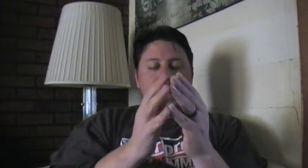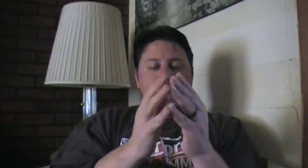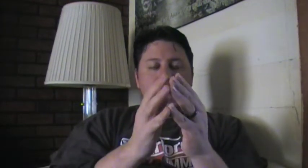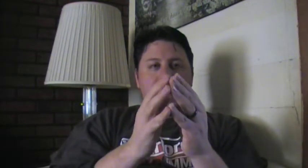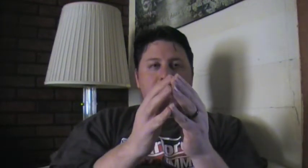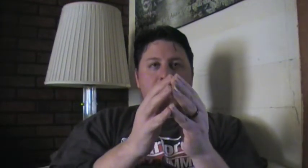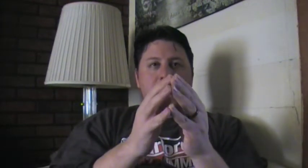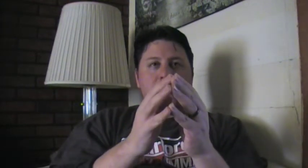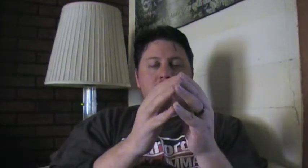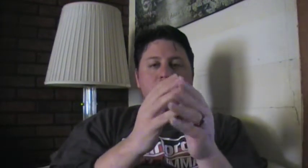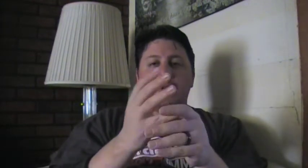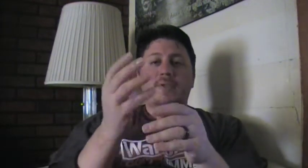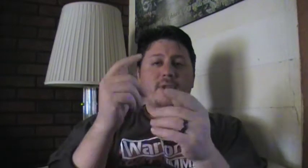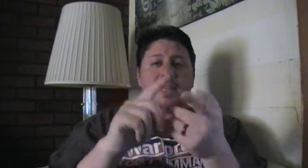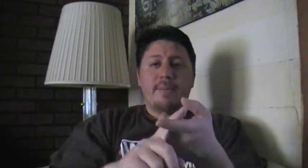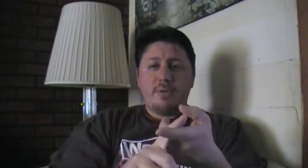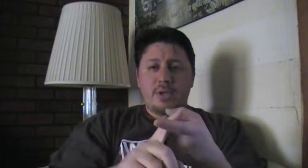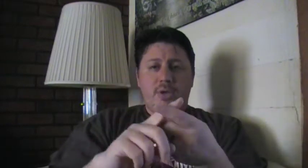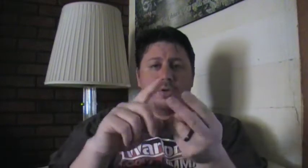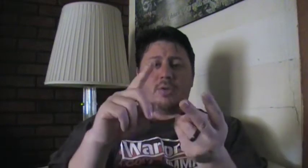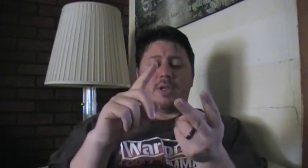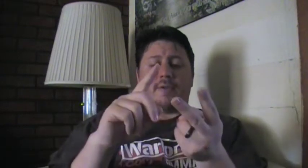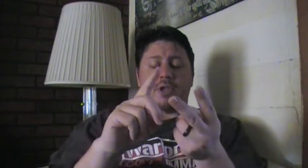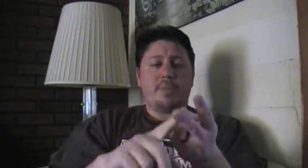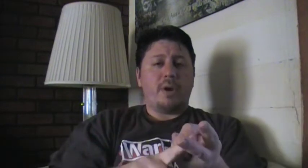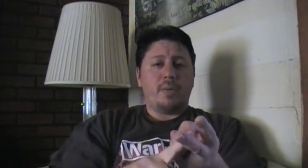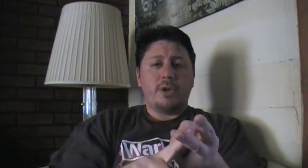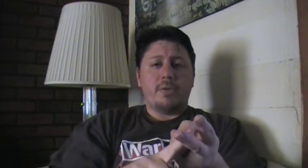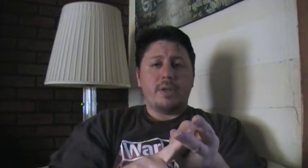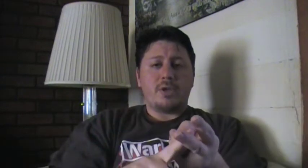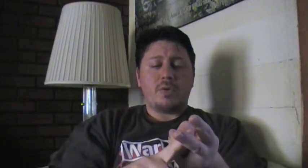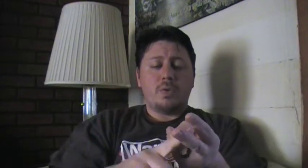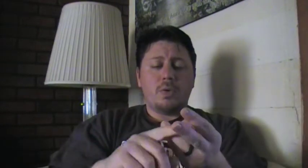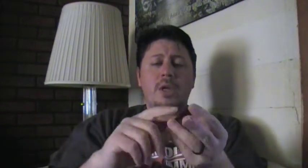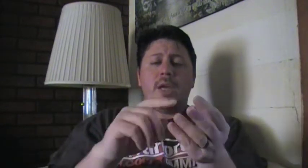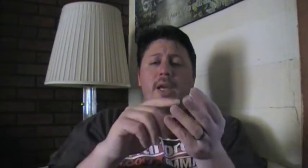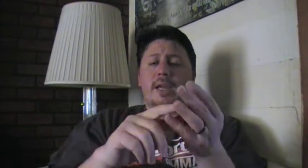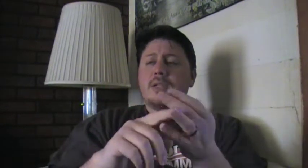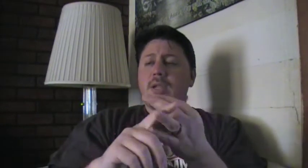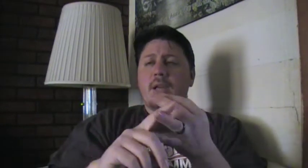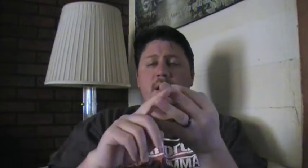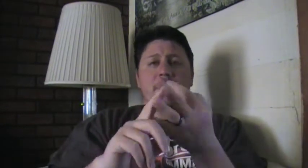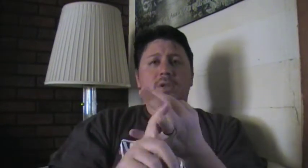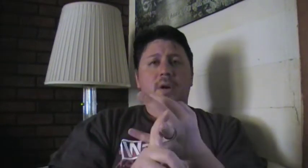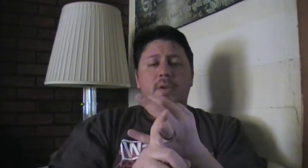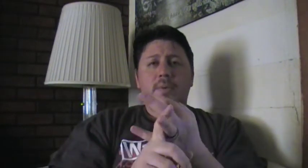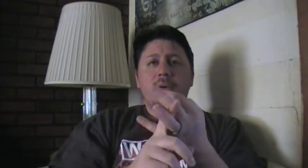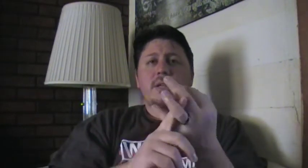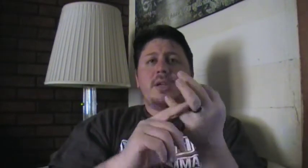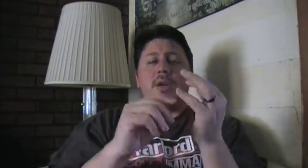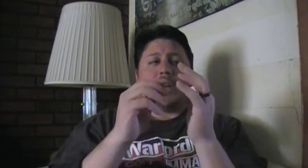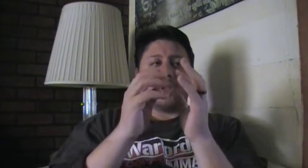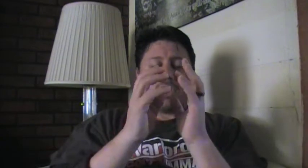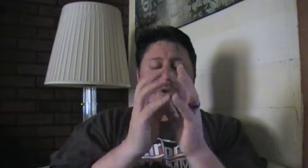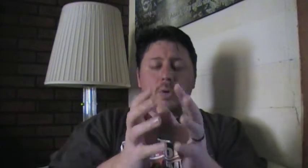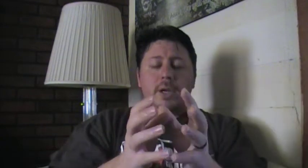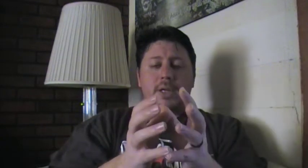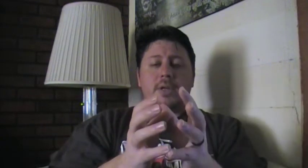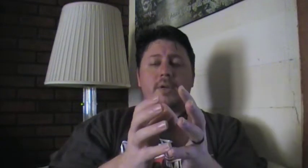do this for demos. You do this for sparring when you're in the school and against your other opponents. You're not destroying each other